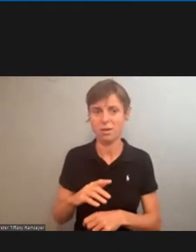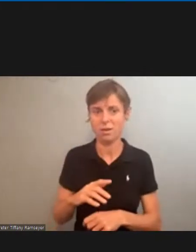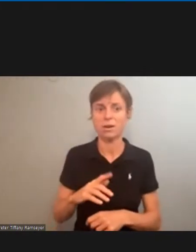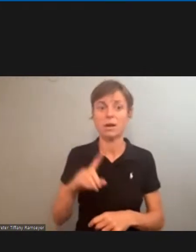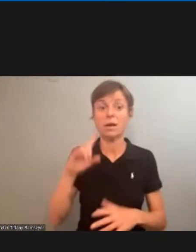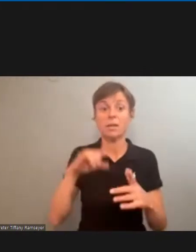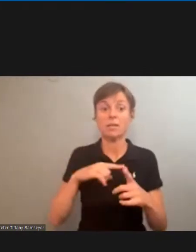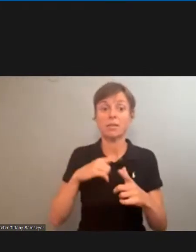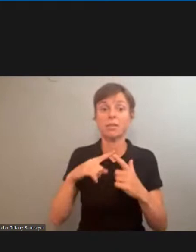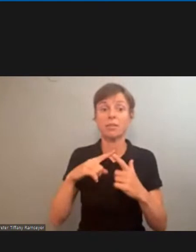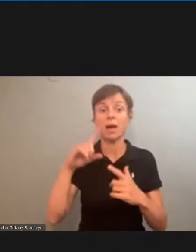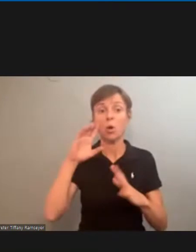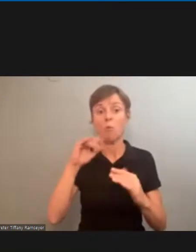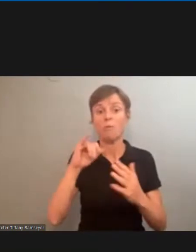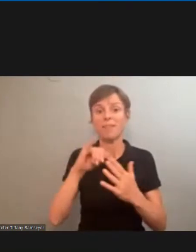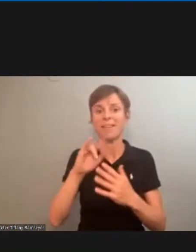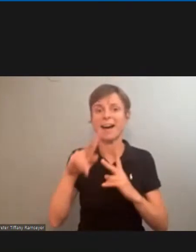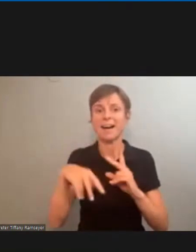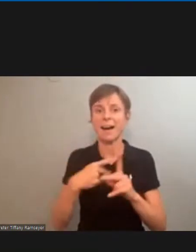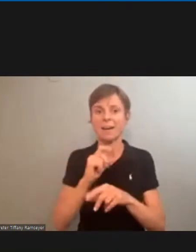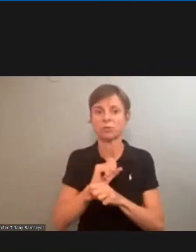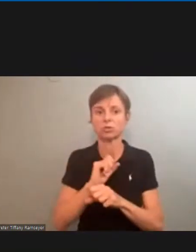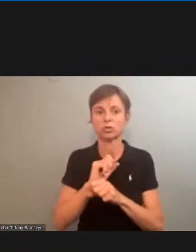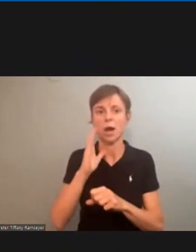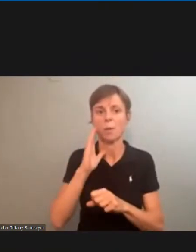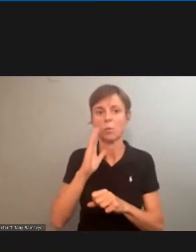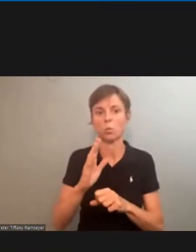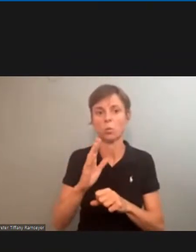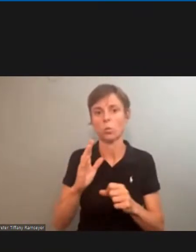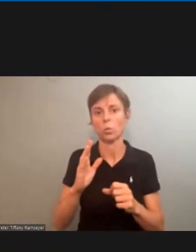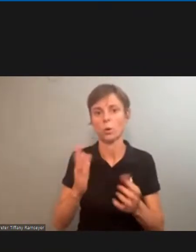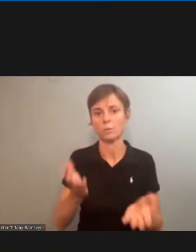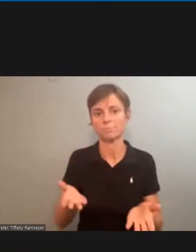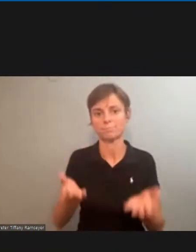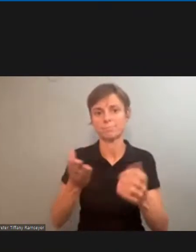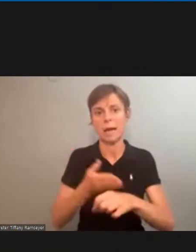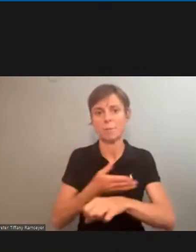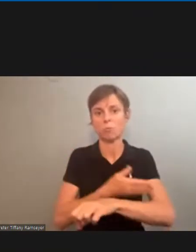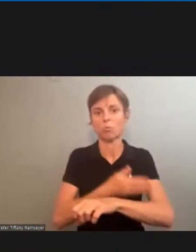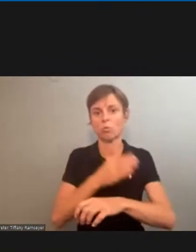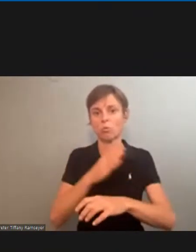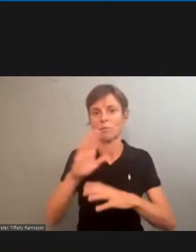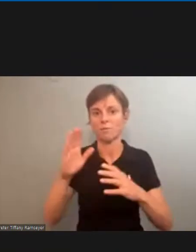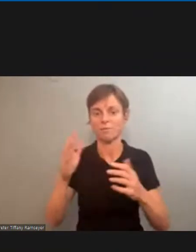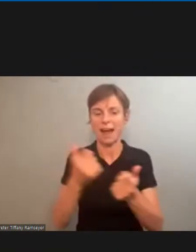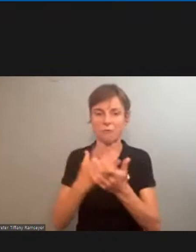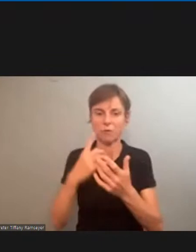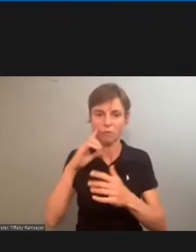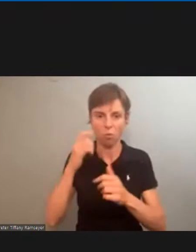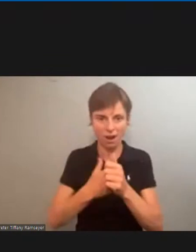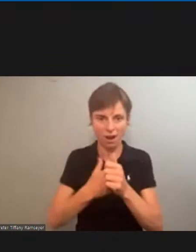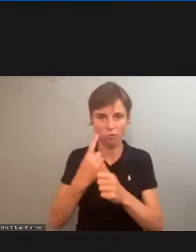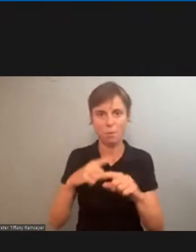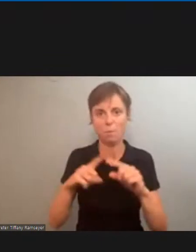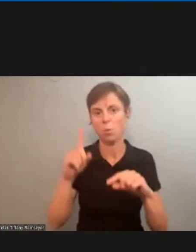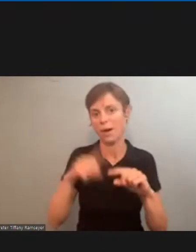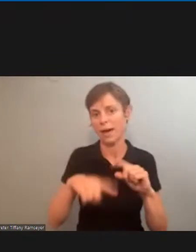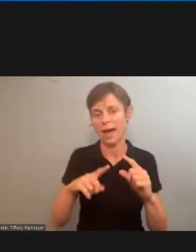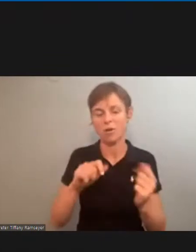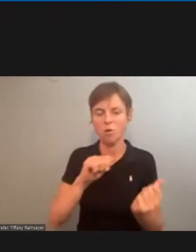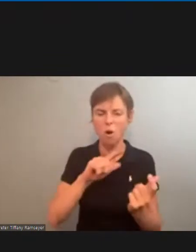those types of jobs can rise the entire ship, but we're not going to be able to get all of the jobs